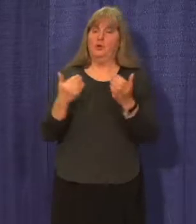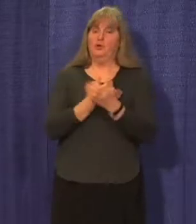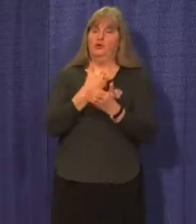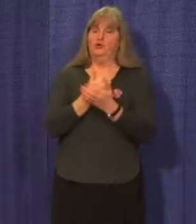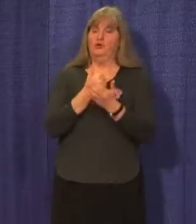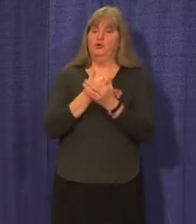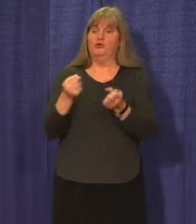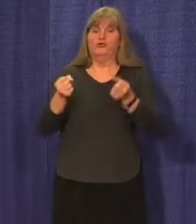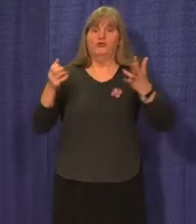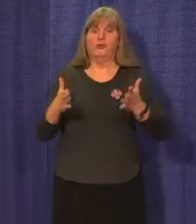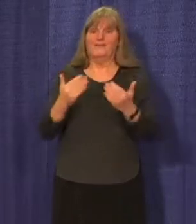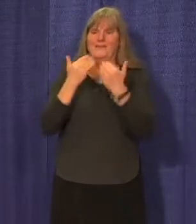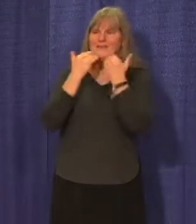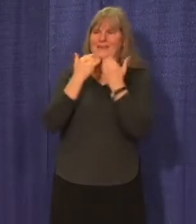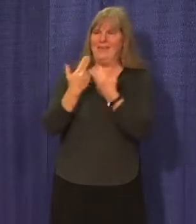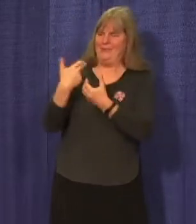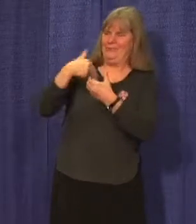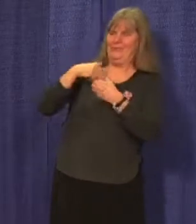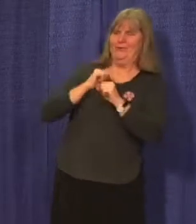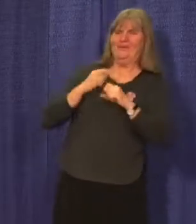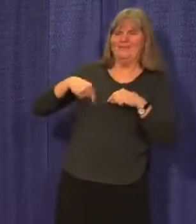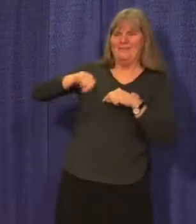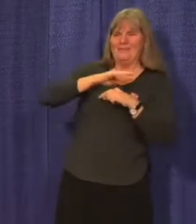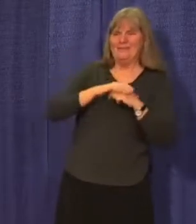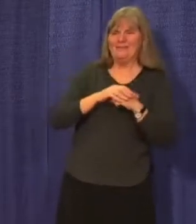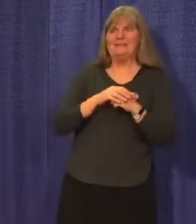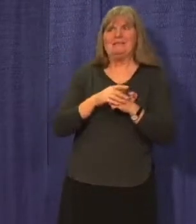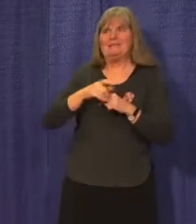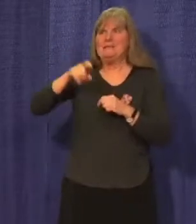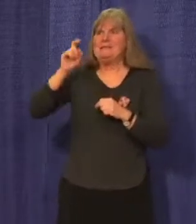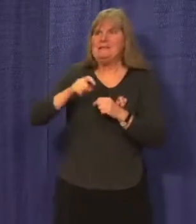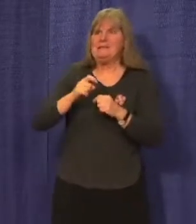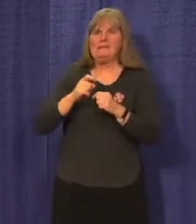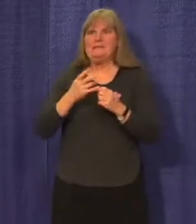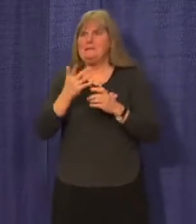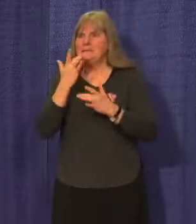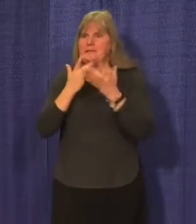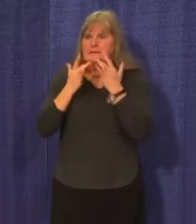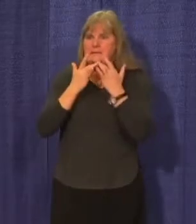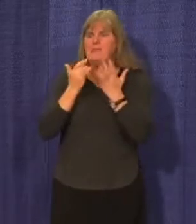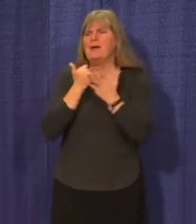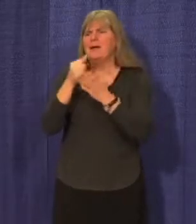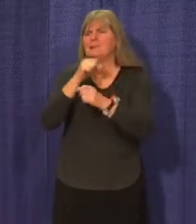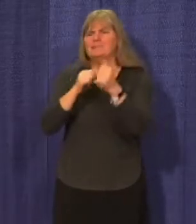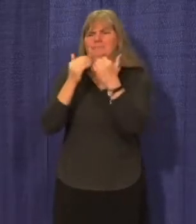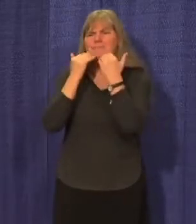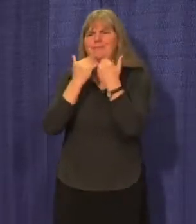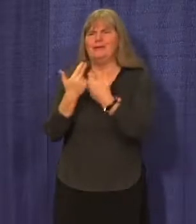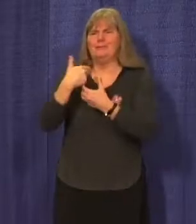answered the call in a time when we have needed to pull together to help one another.